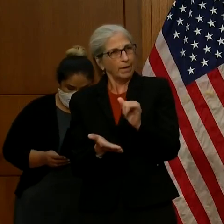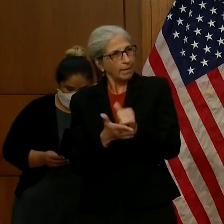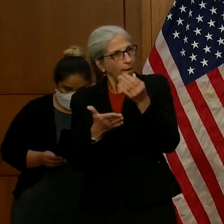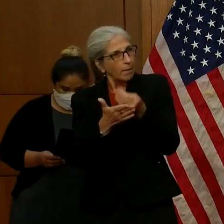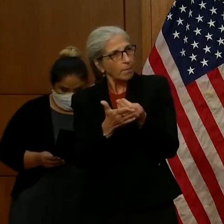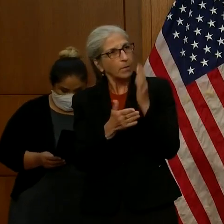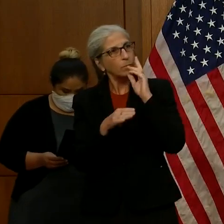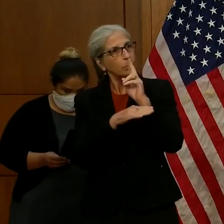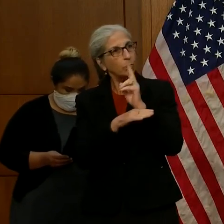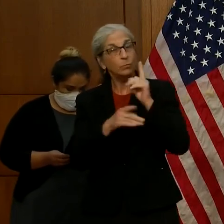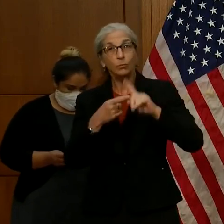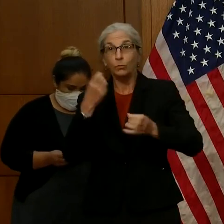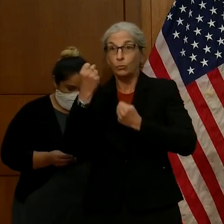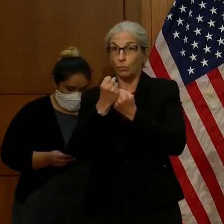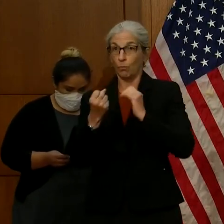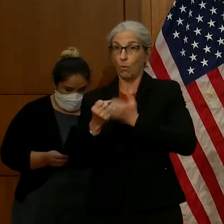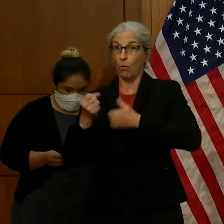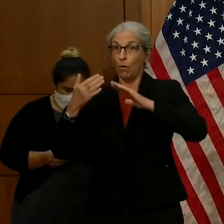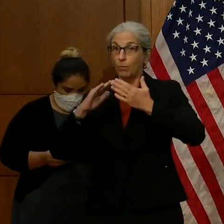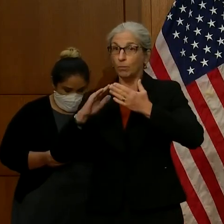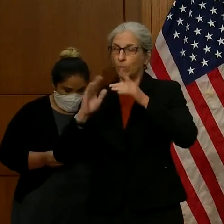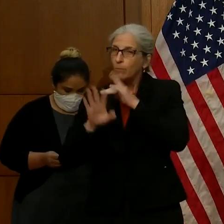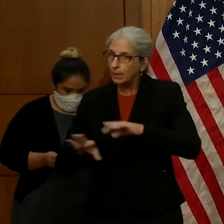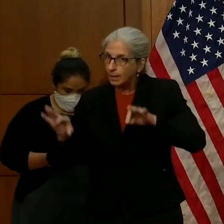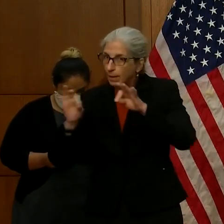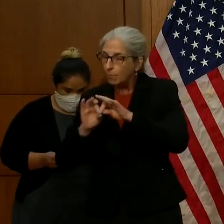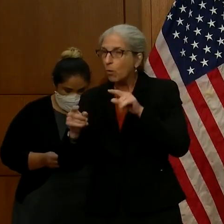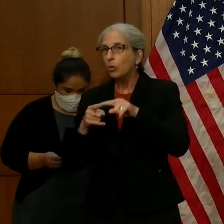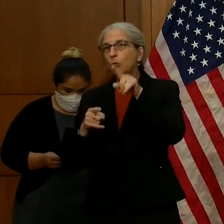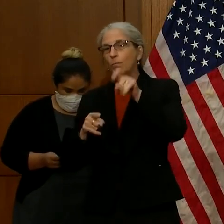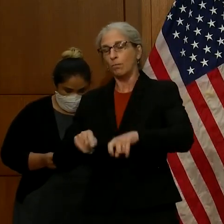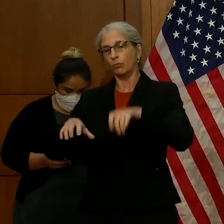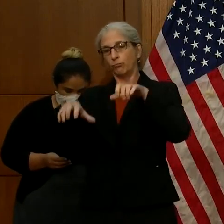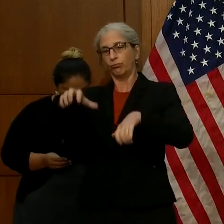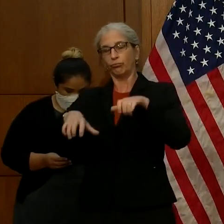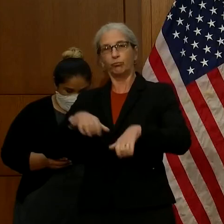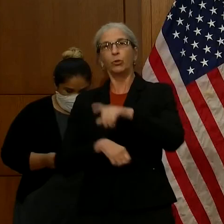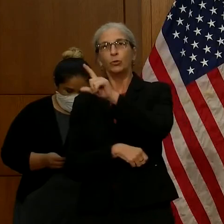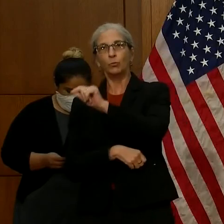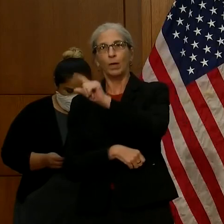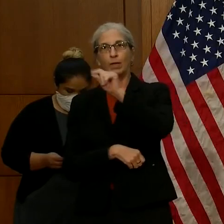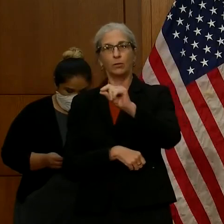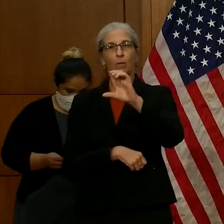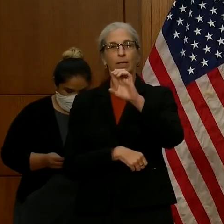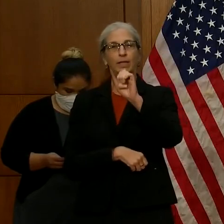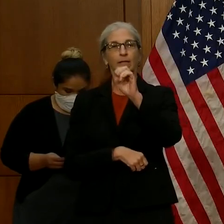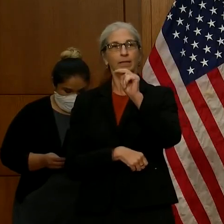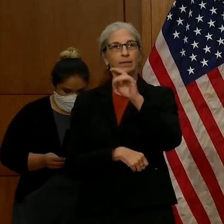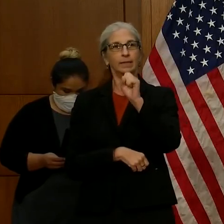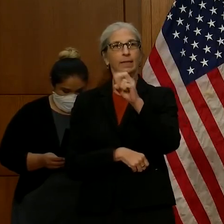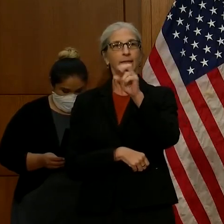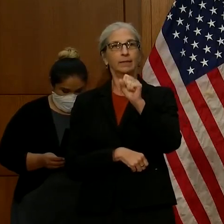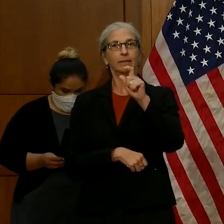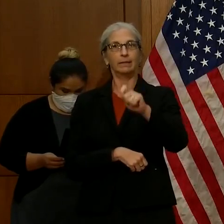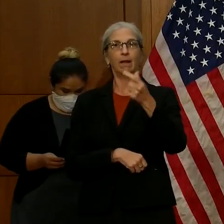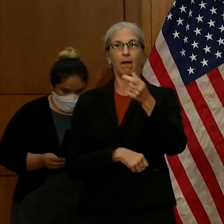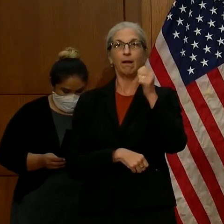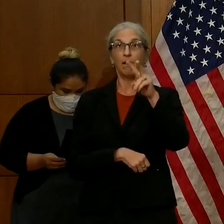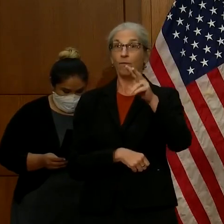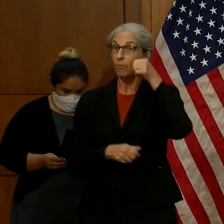communities. So please visit 2020census.gov, and remember the deadline is September